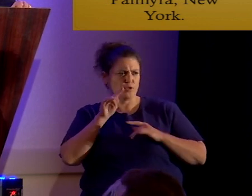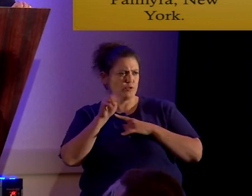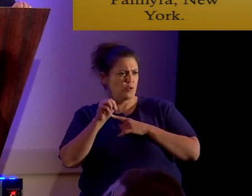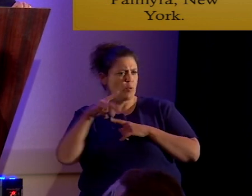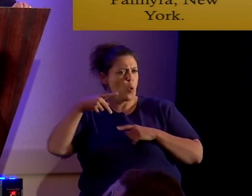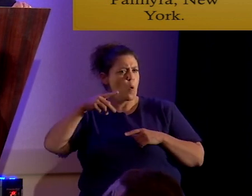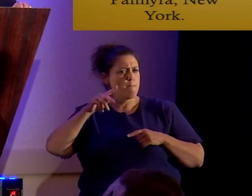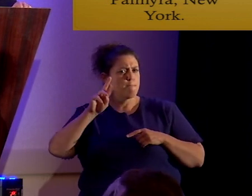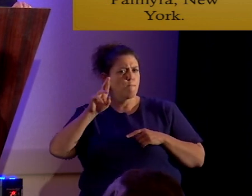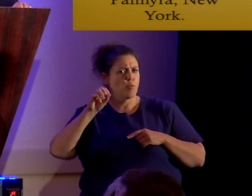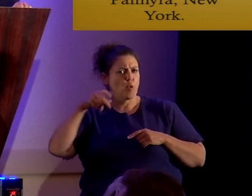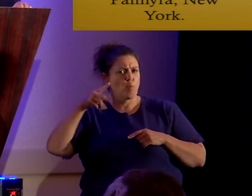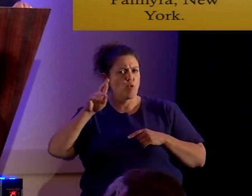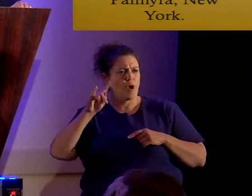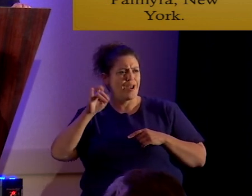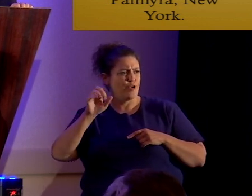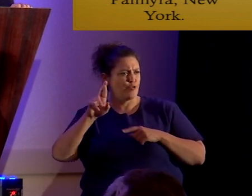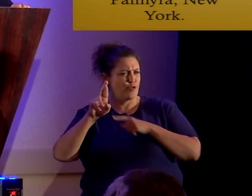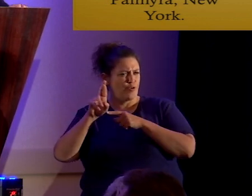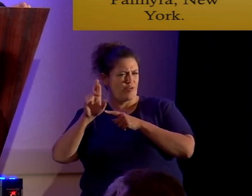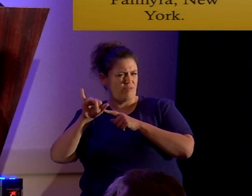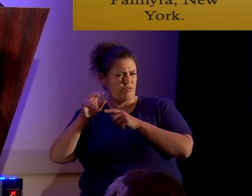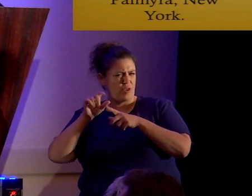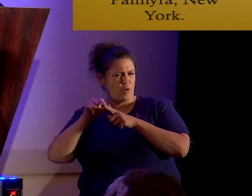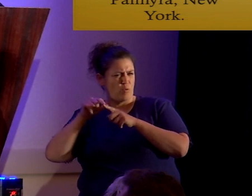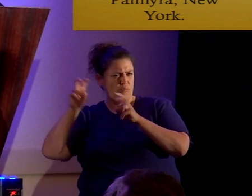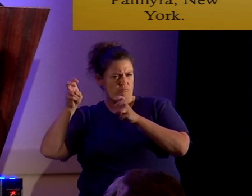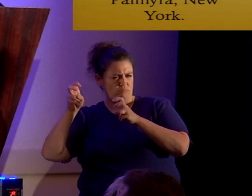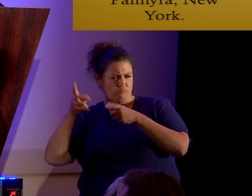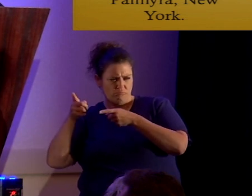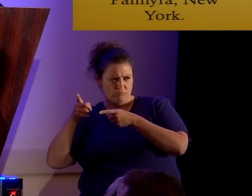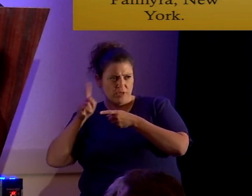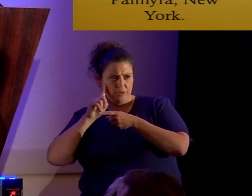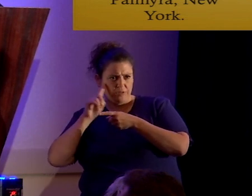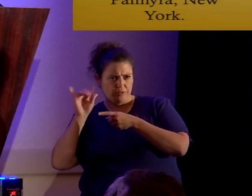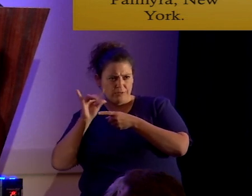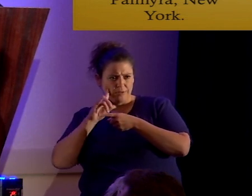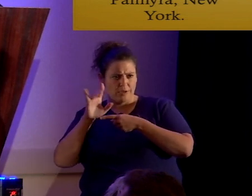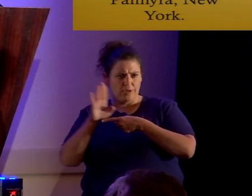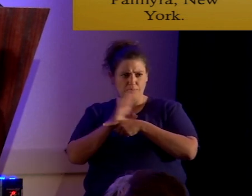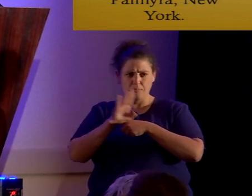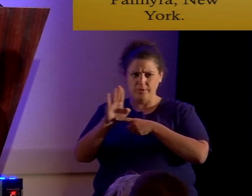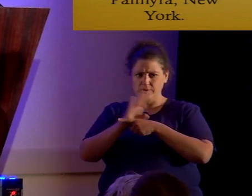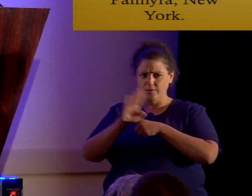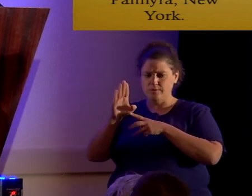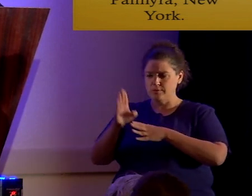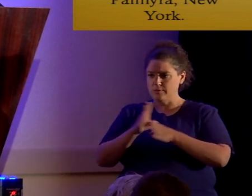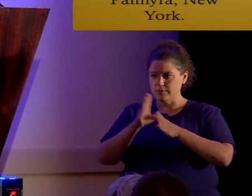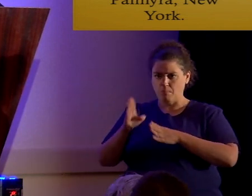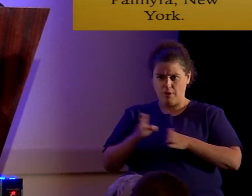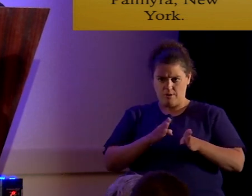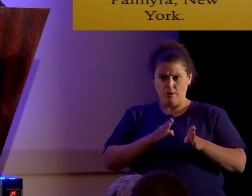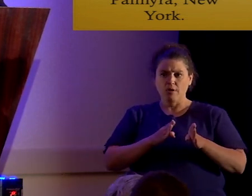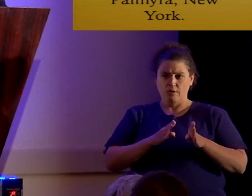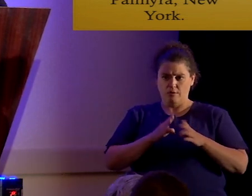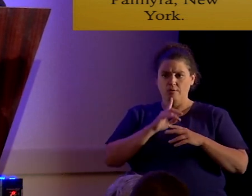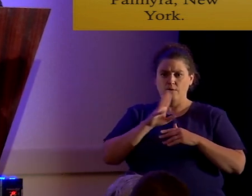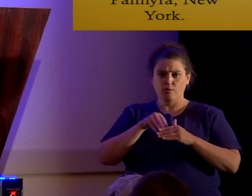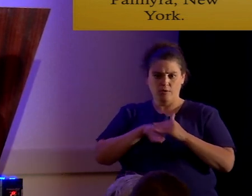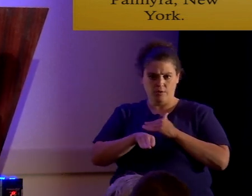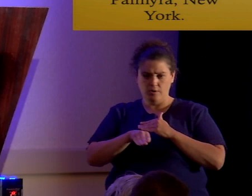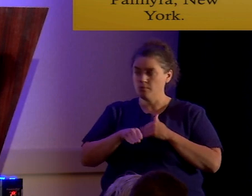proprietor. Uh, it, sounds really like this is a business enterprise that we are entering.